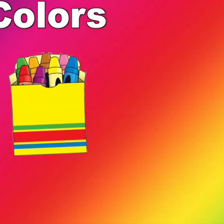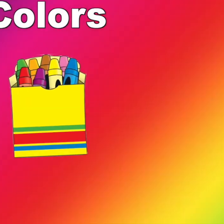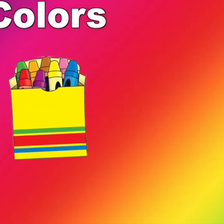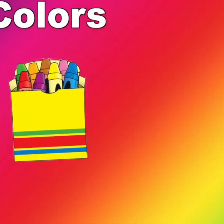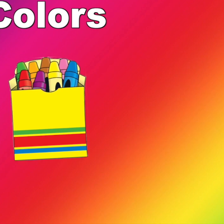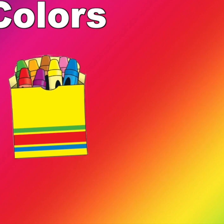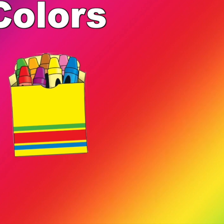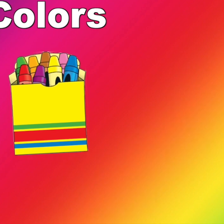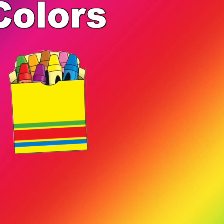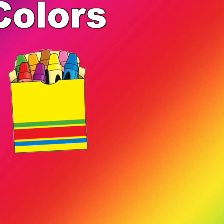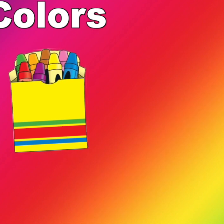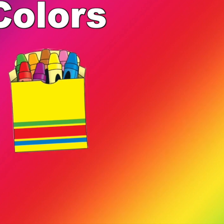Colors